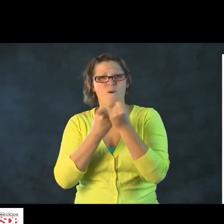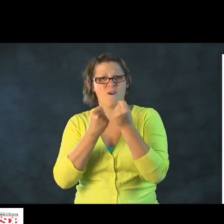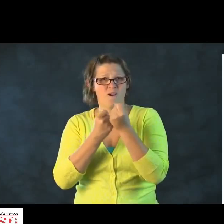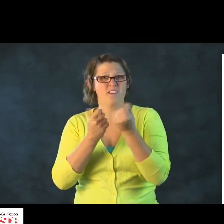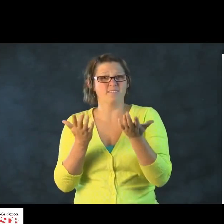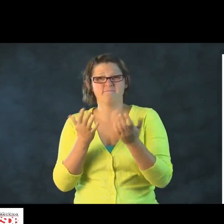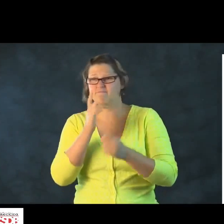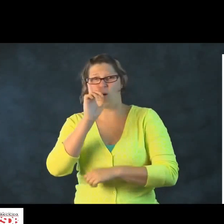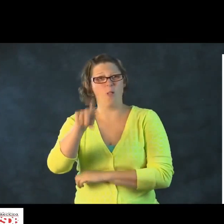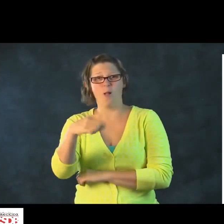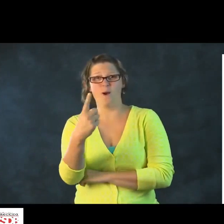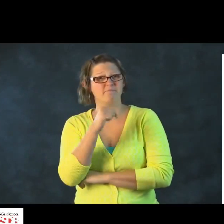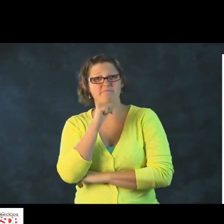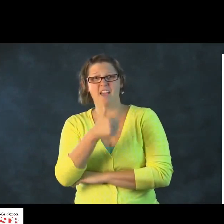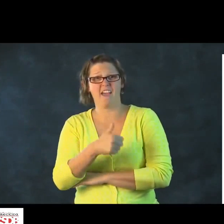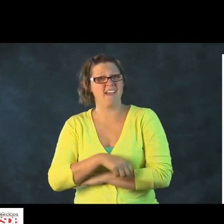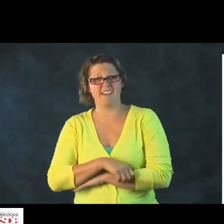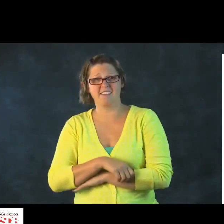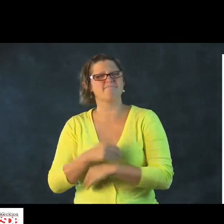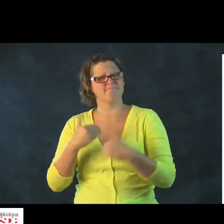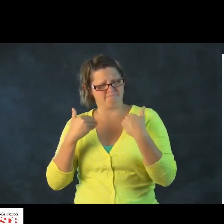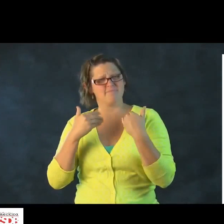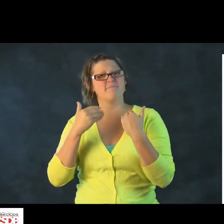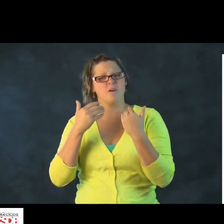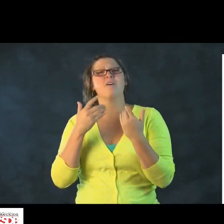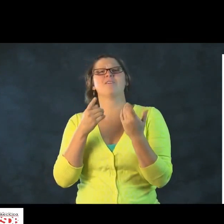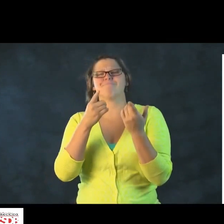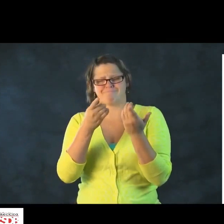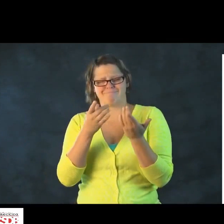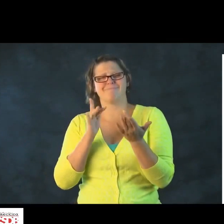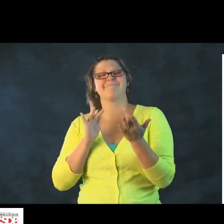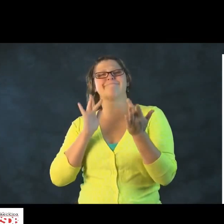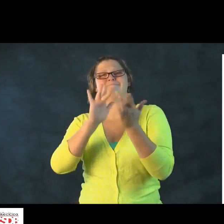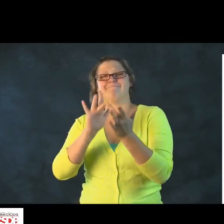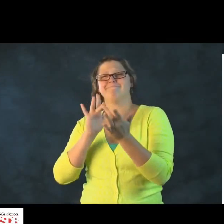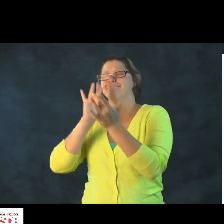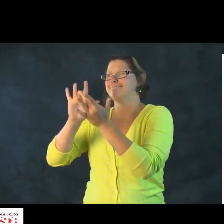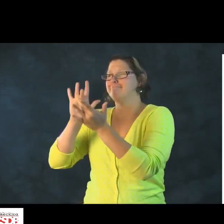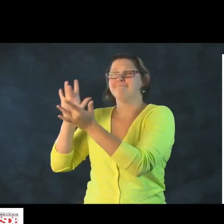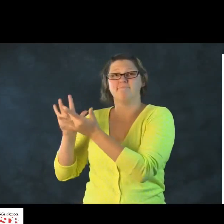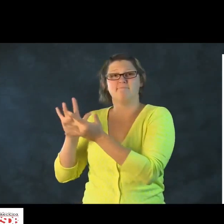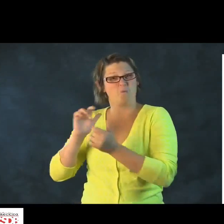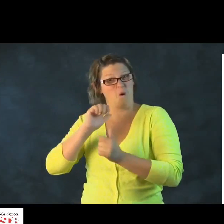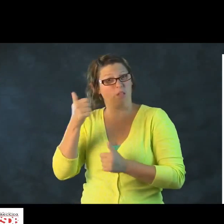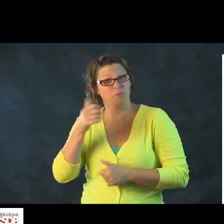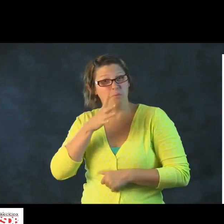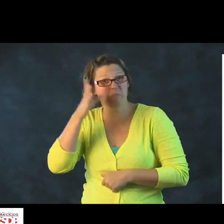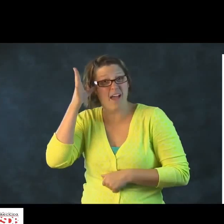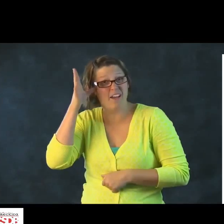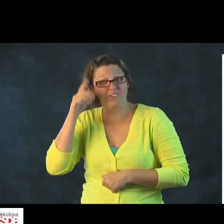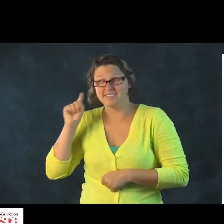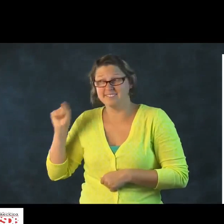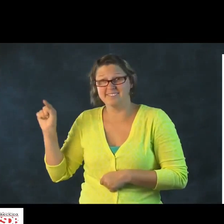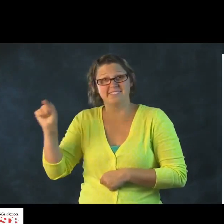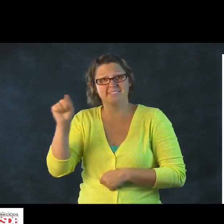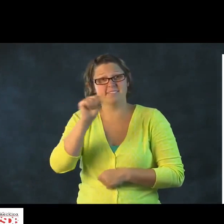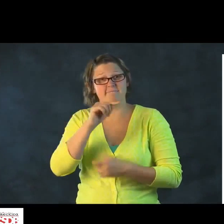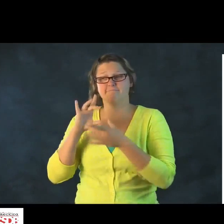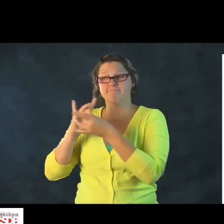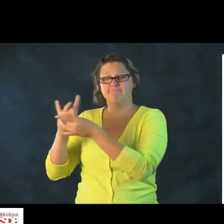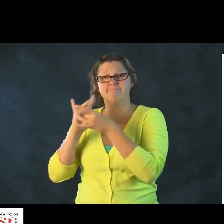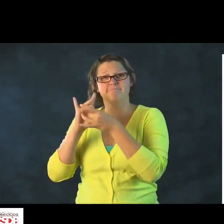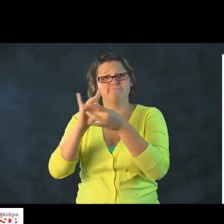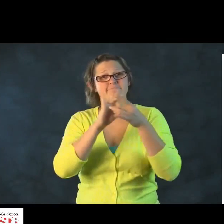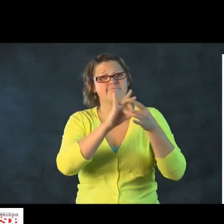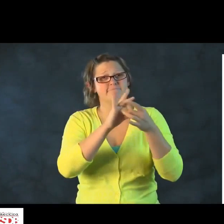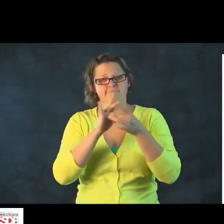I have a list of many support systems that are out there. You don't have to do this alone. Feel free to contact these agencies